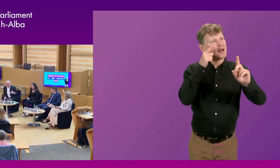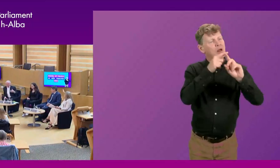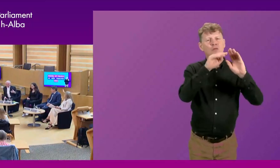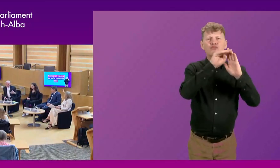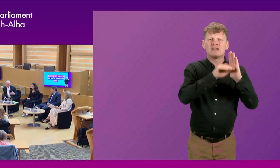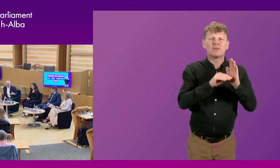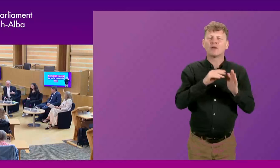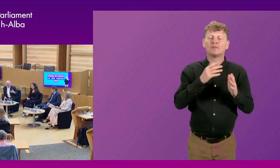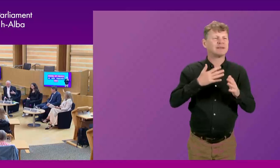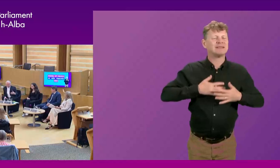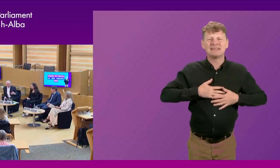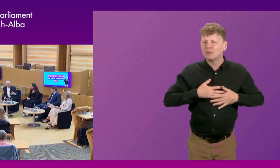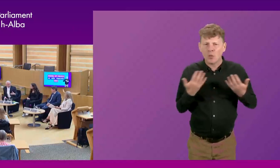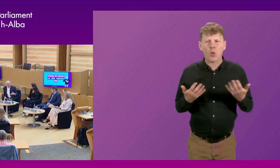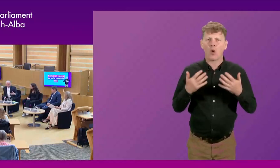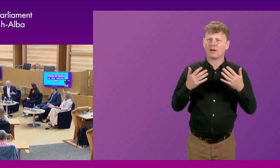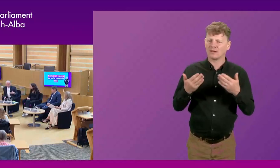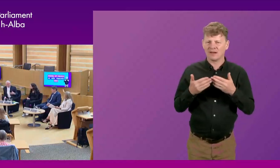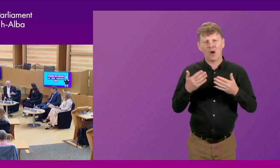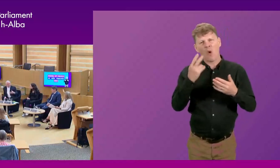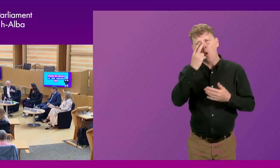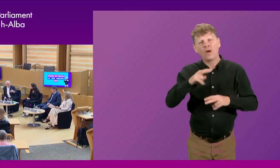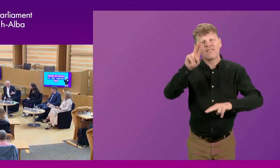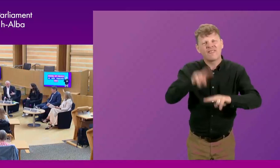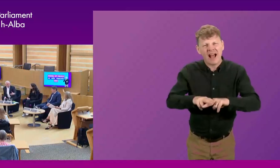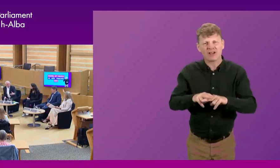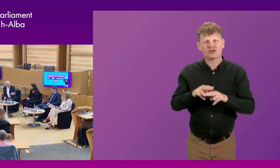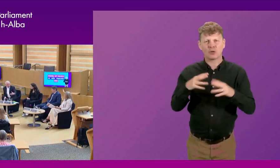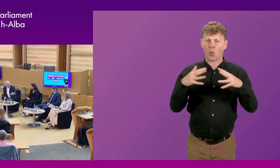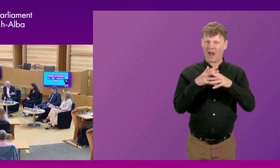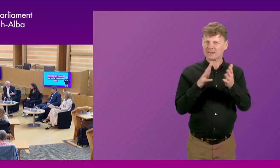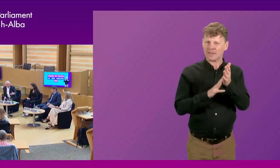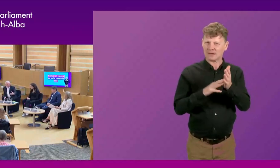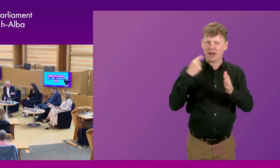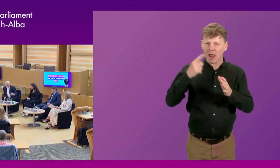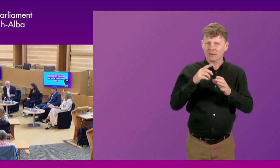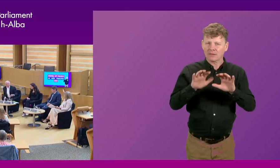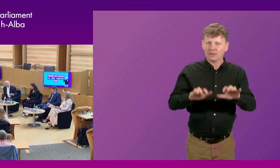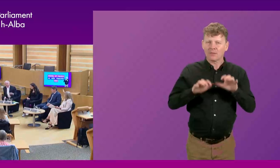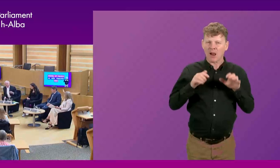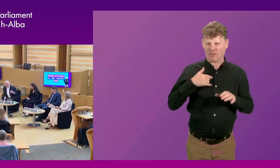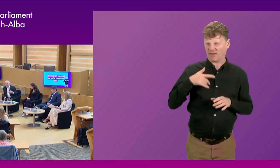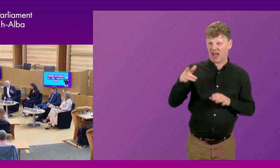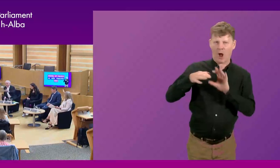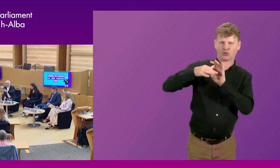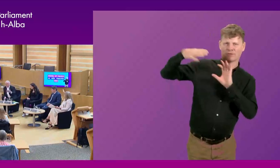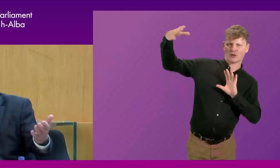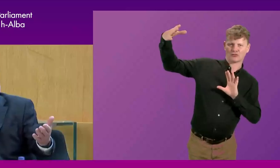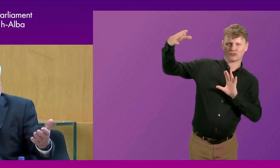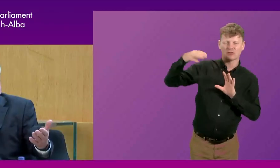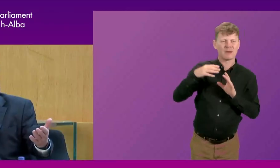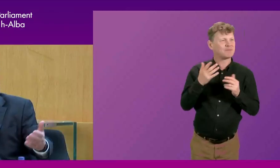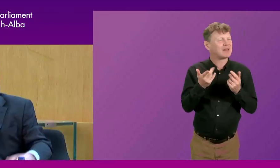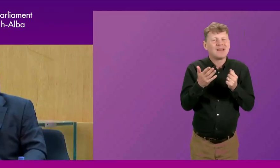as old fashioned and out of touch as we perceived the Westminster parliament to be at that time, to be in some ways a little bit more